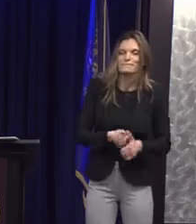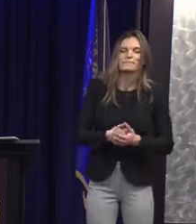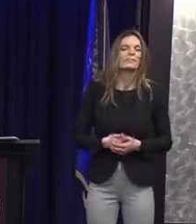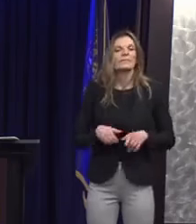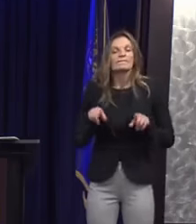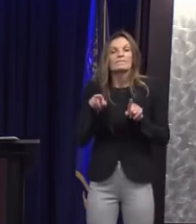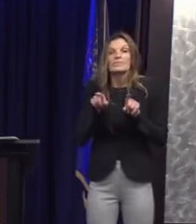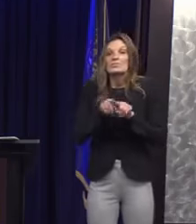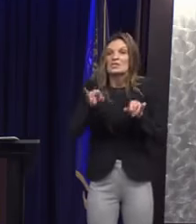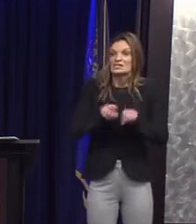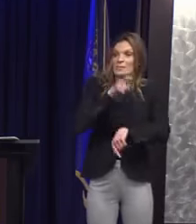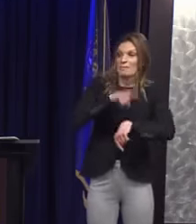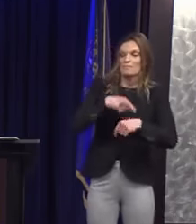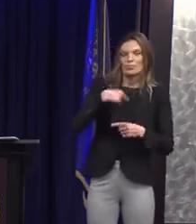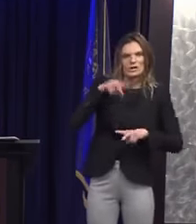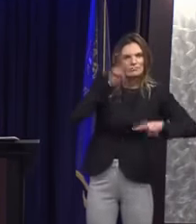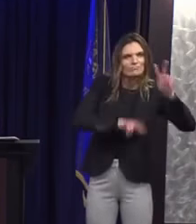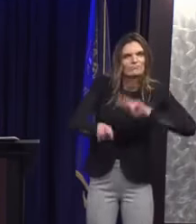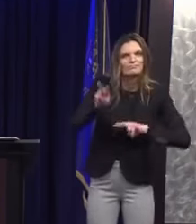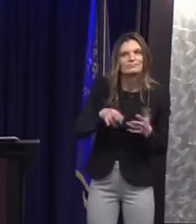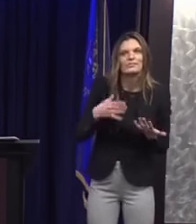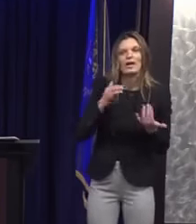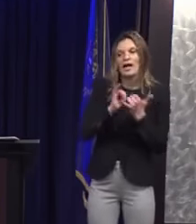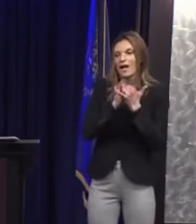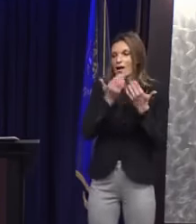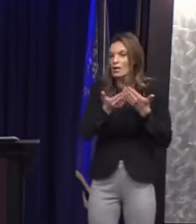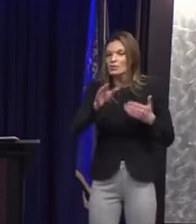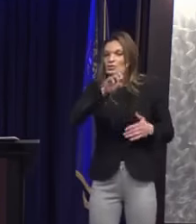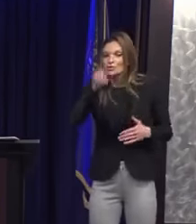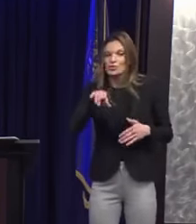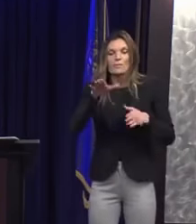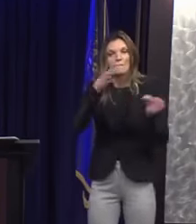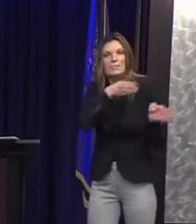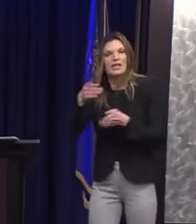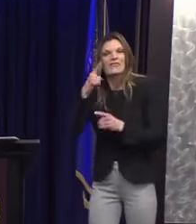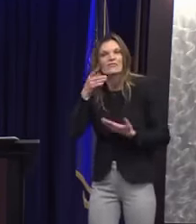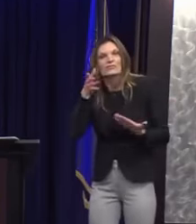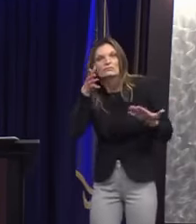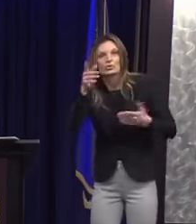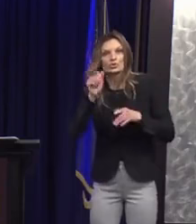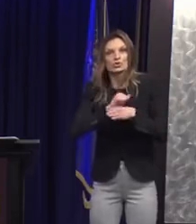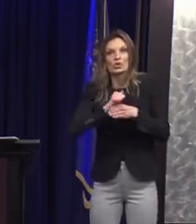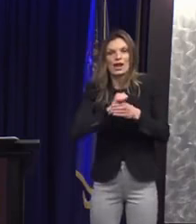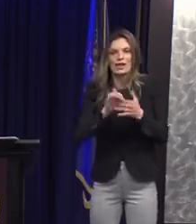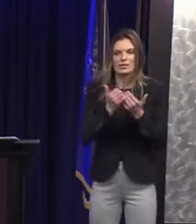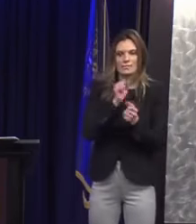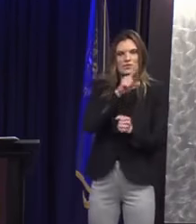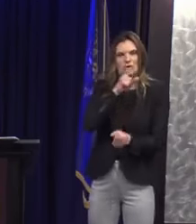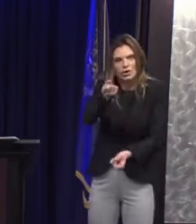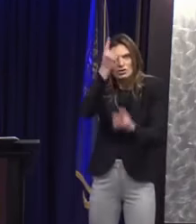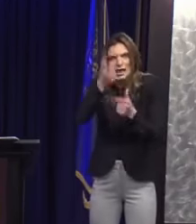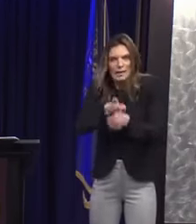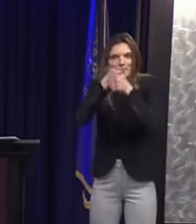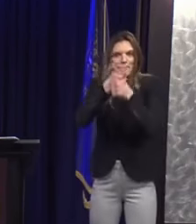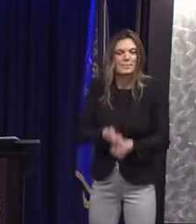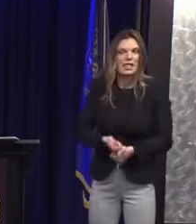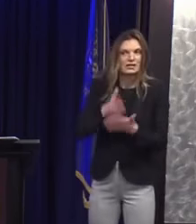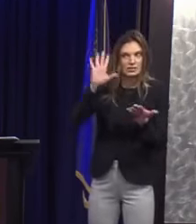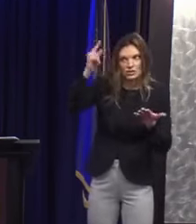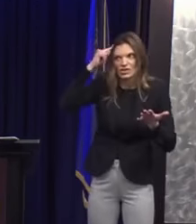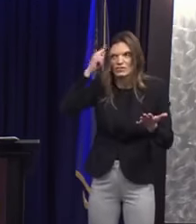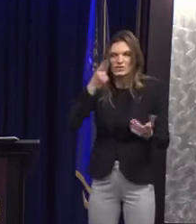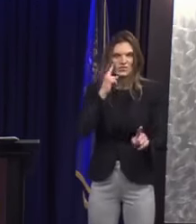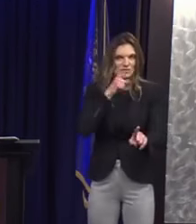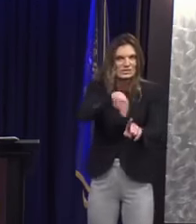evaluate its training protocols going forward to improve understanding and compliance on the part of the